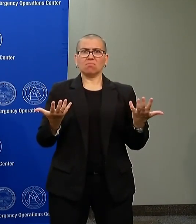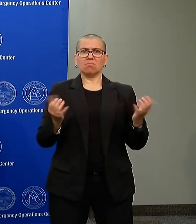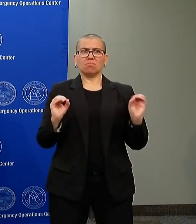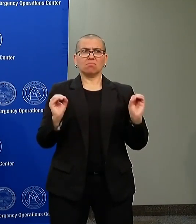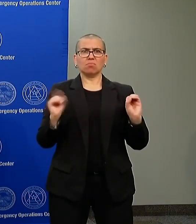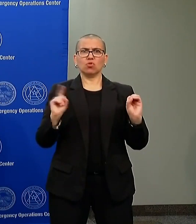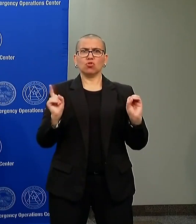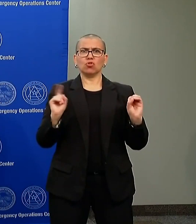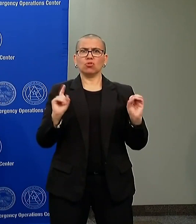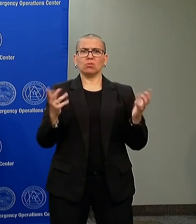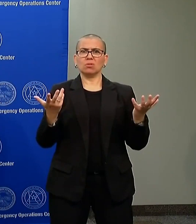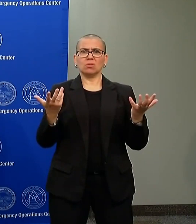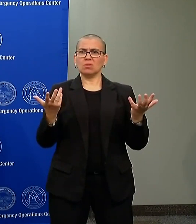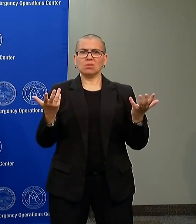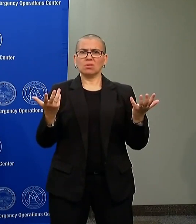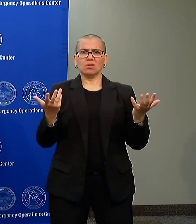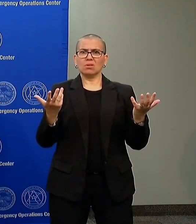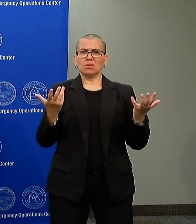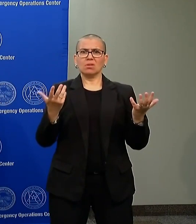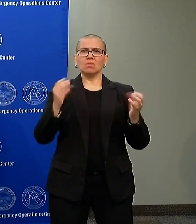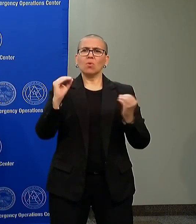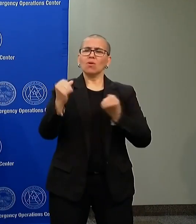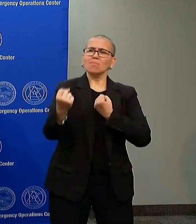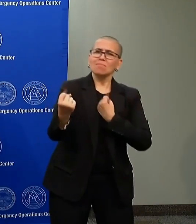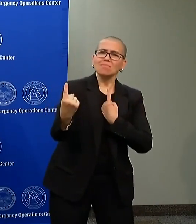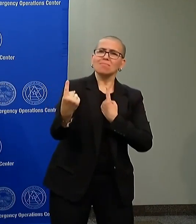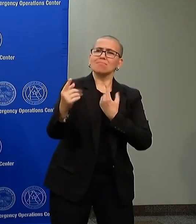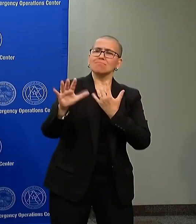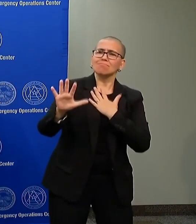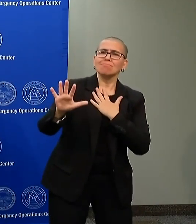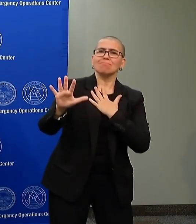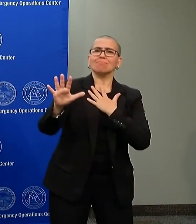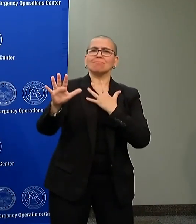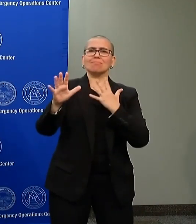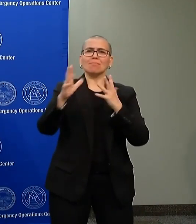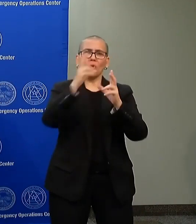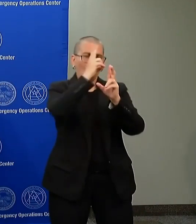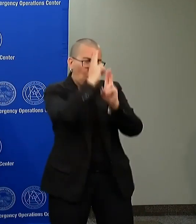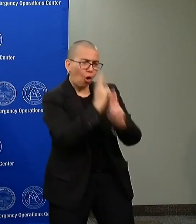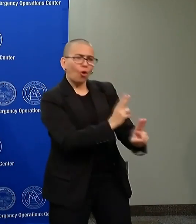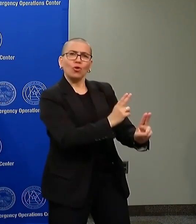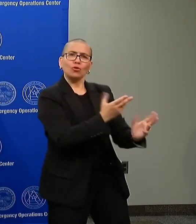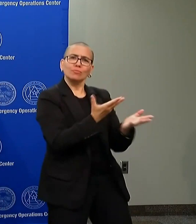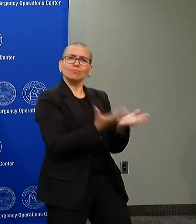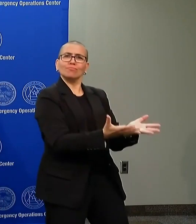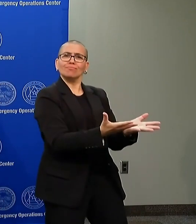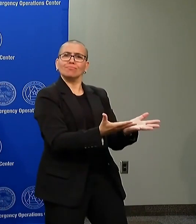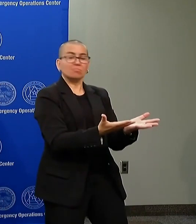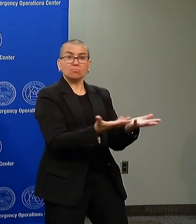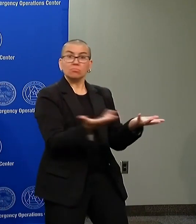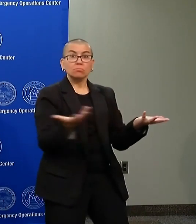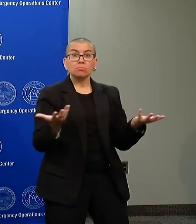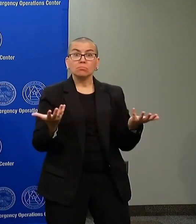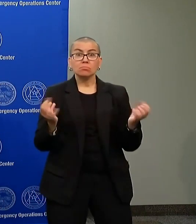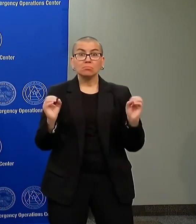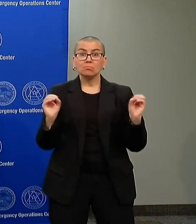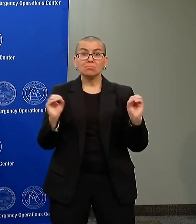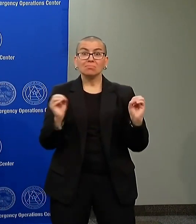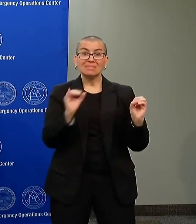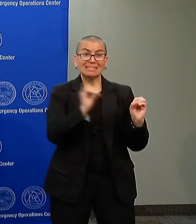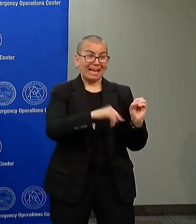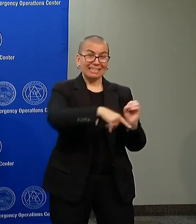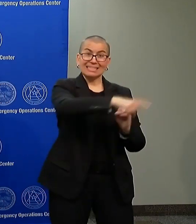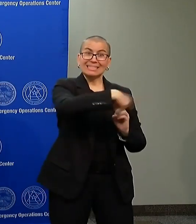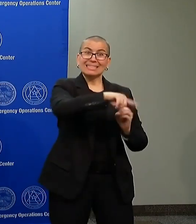or any heart for Mr. Lloyd or for the communities that he loved and the communities he belonged